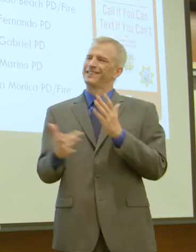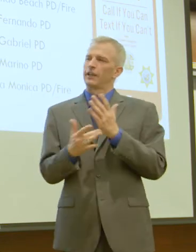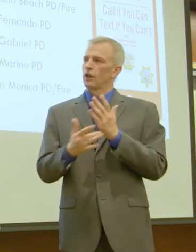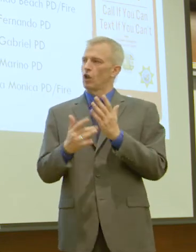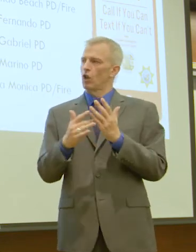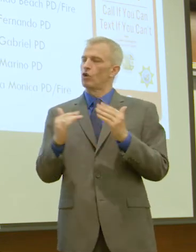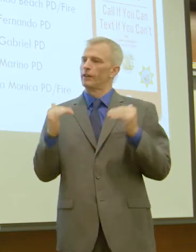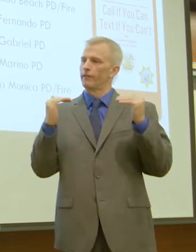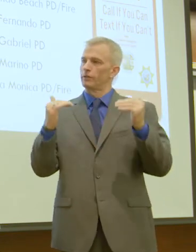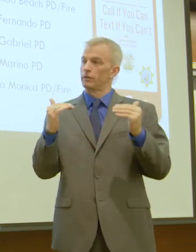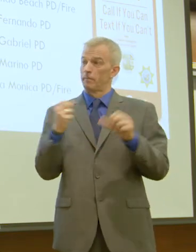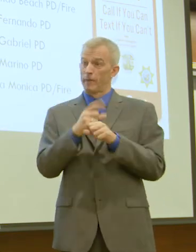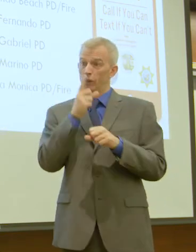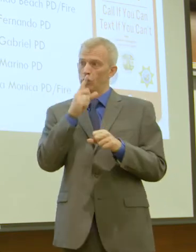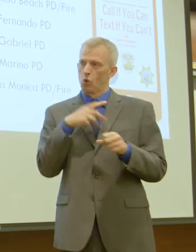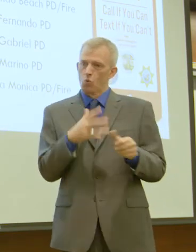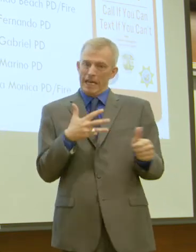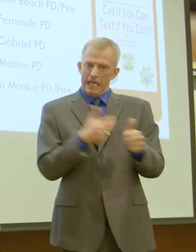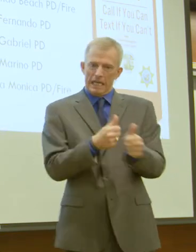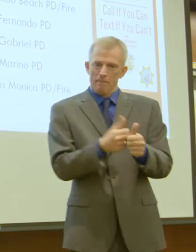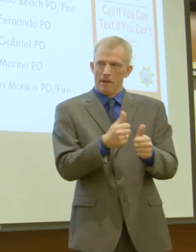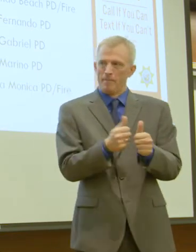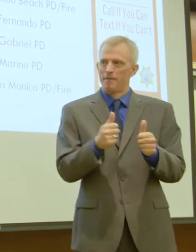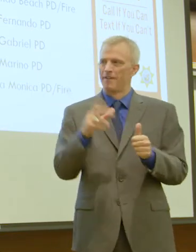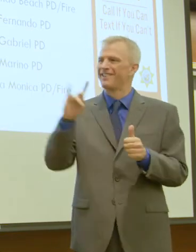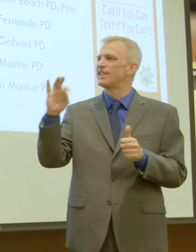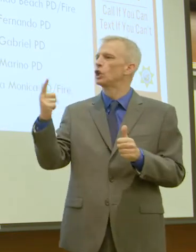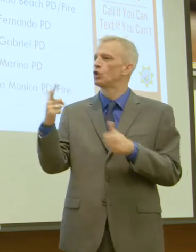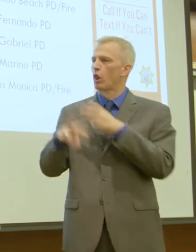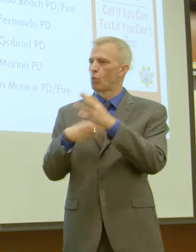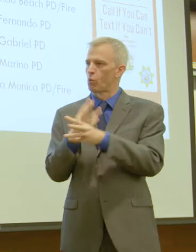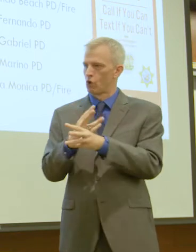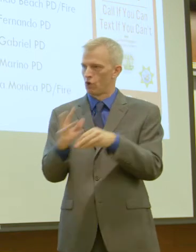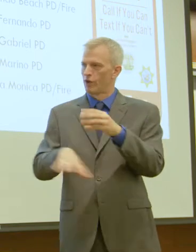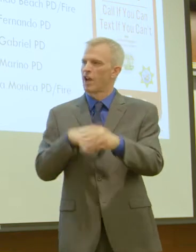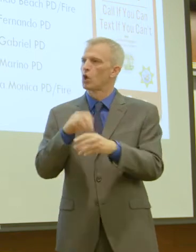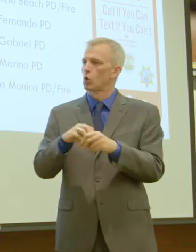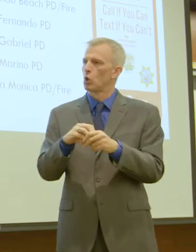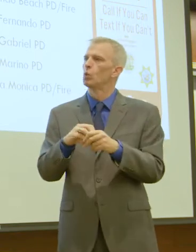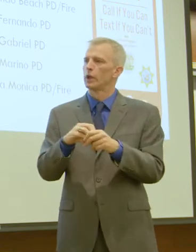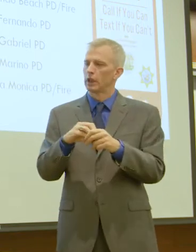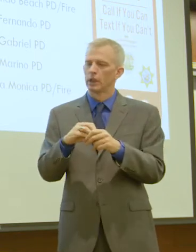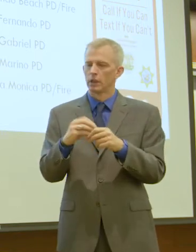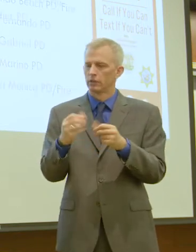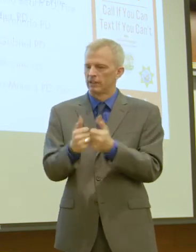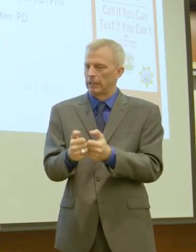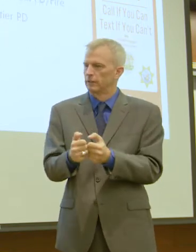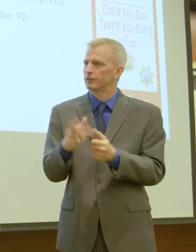to keep up with the digital world, which includes text messaging, the new form of electronic communication.